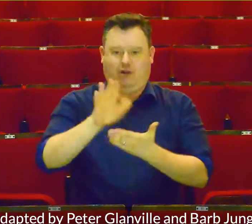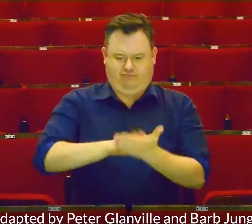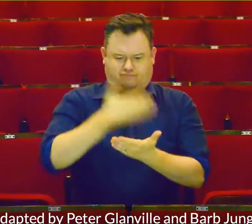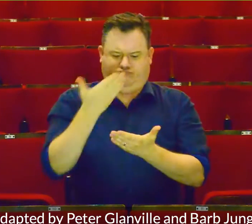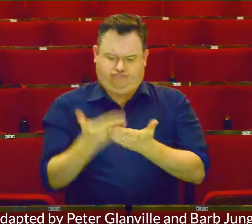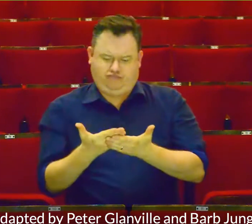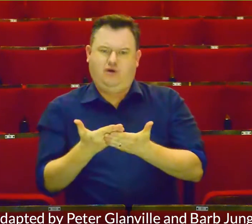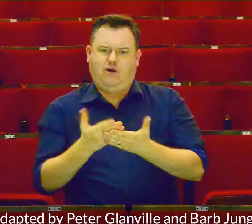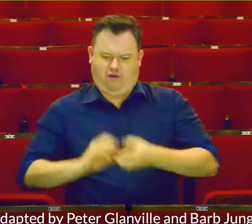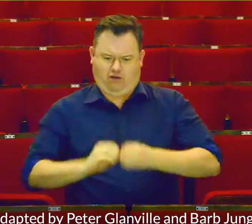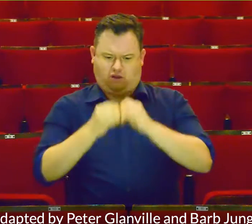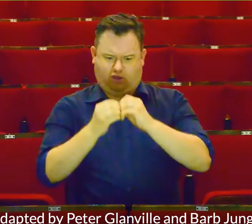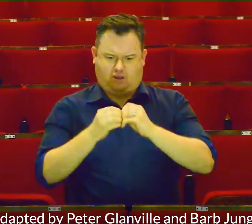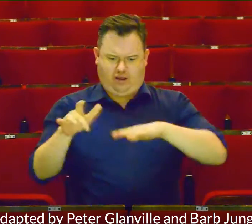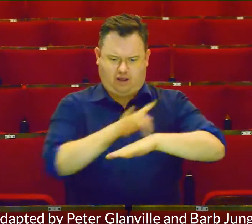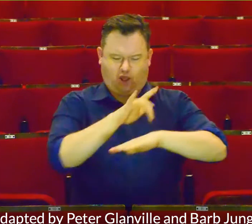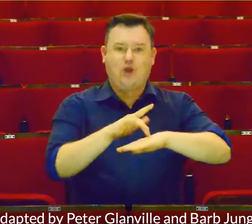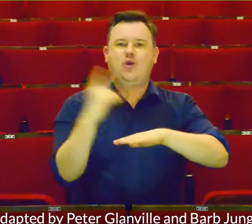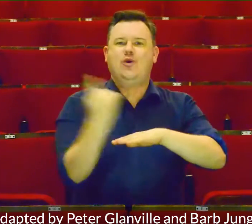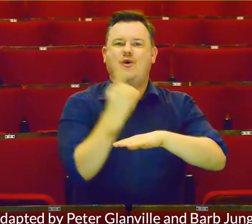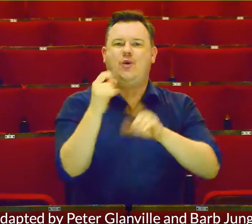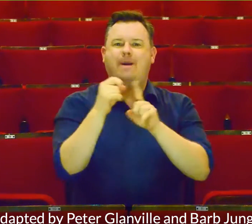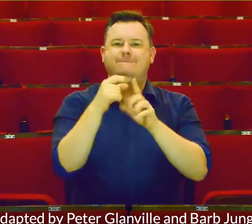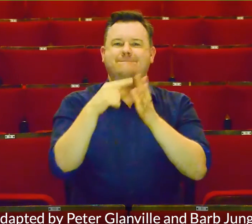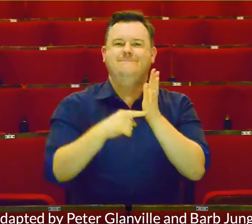Adapted by Peter Glanville and Barb Yunger.